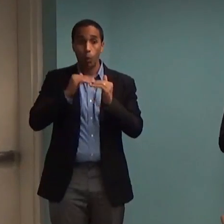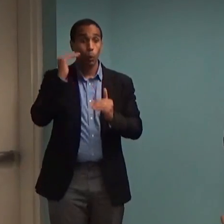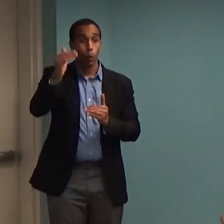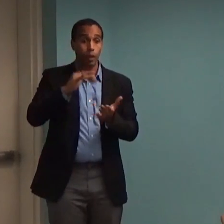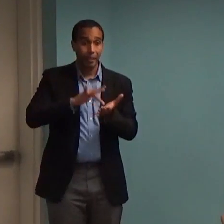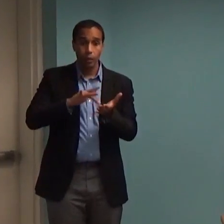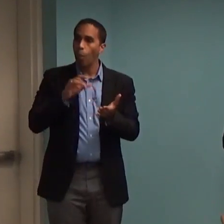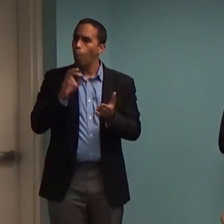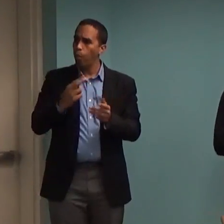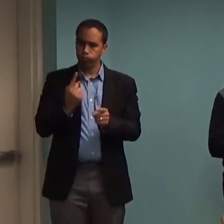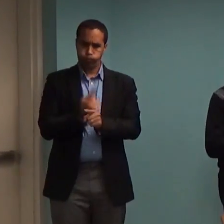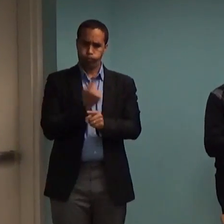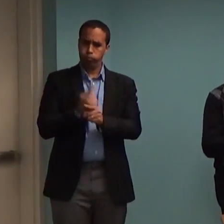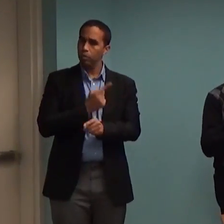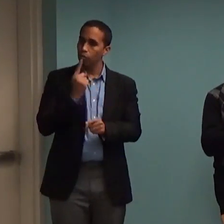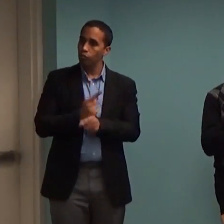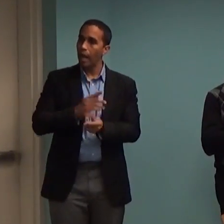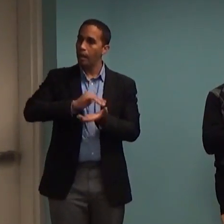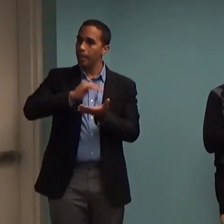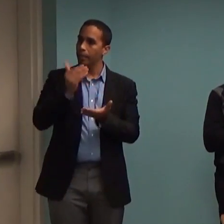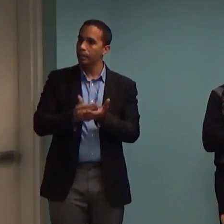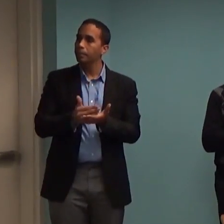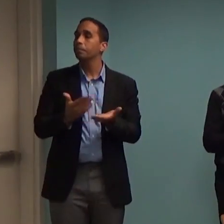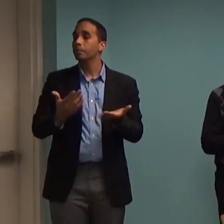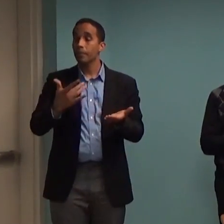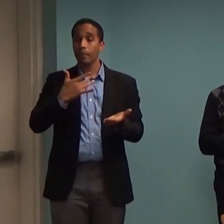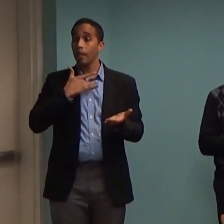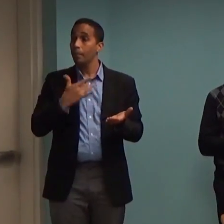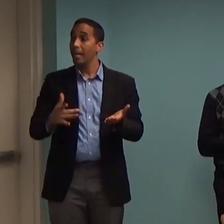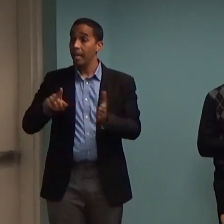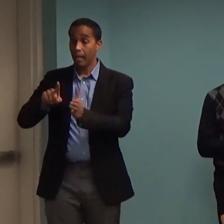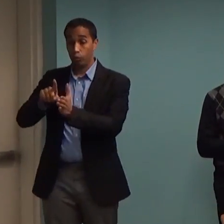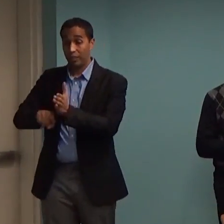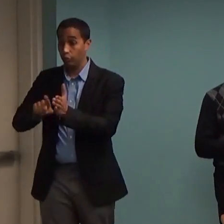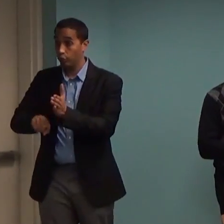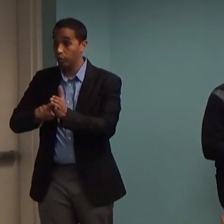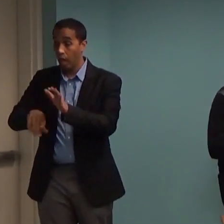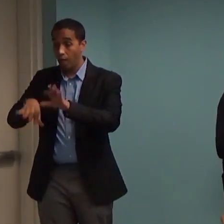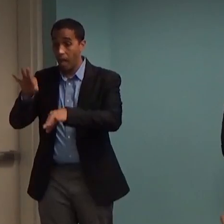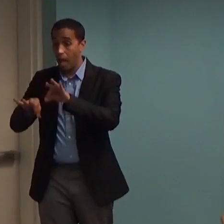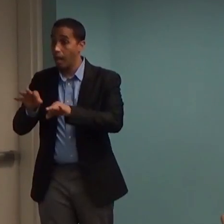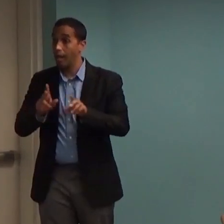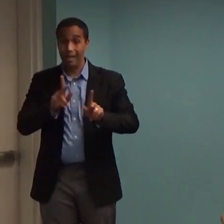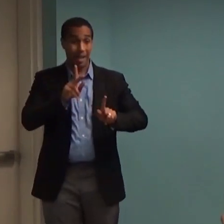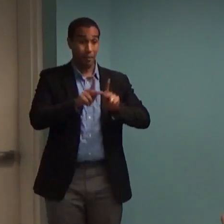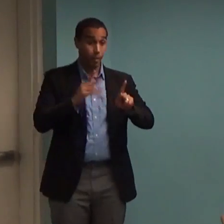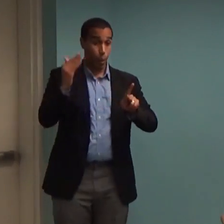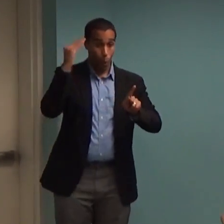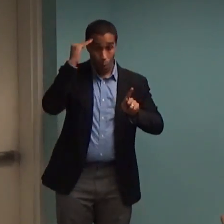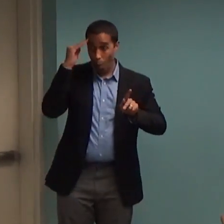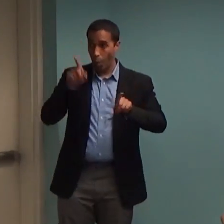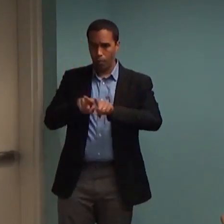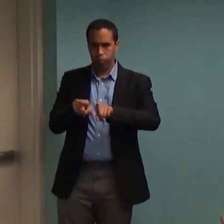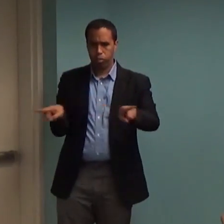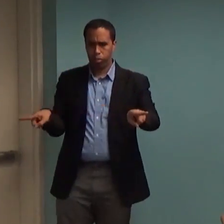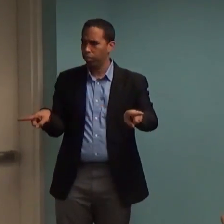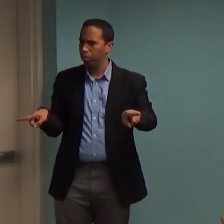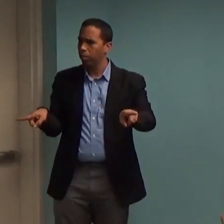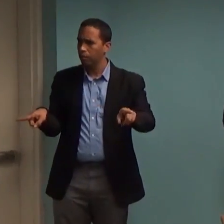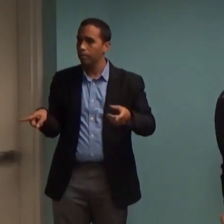medication because frequently there's a gap between the research and what people actually get. So before I get really into the content, I feel like there's a couple of